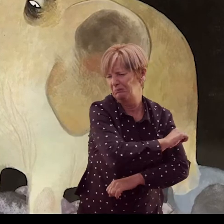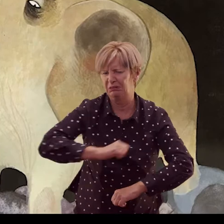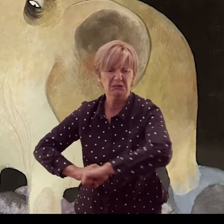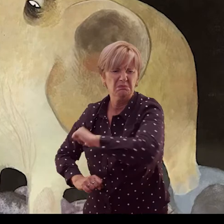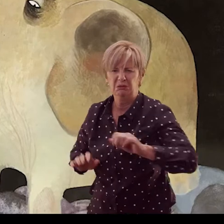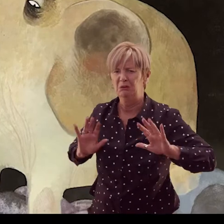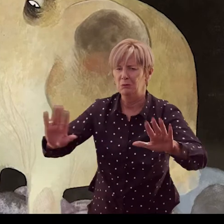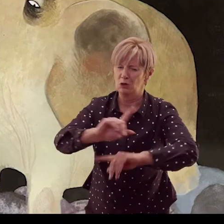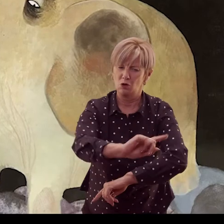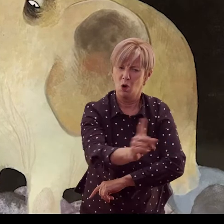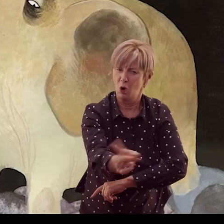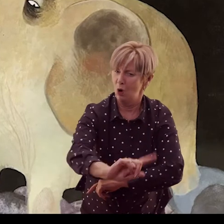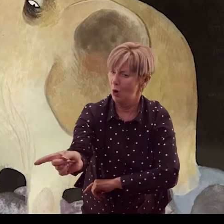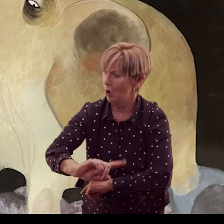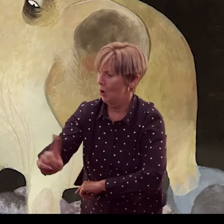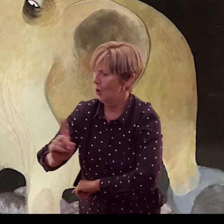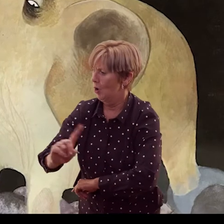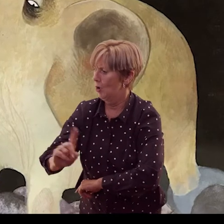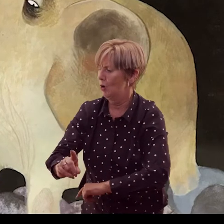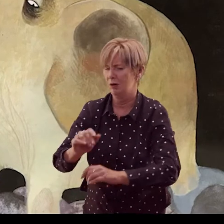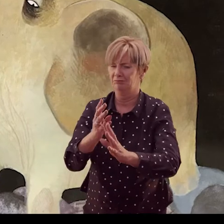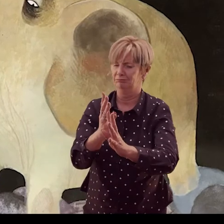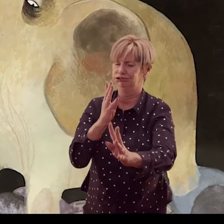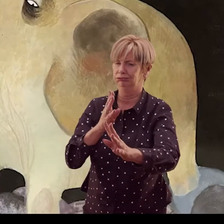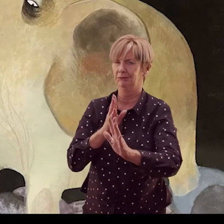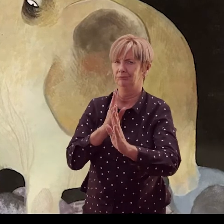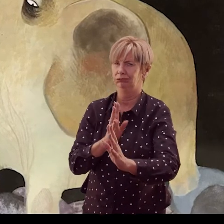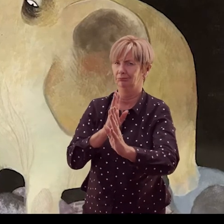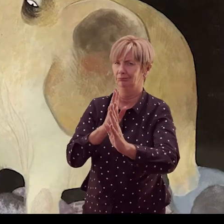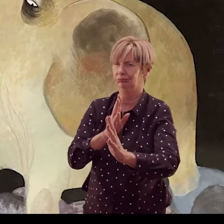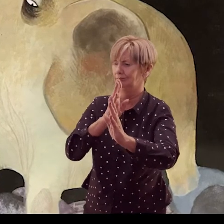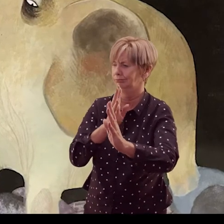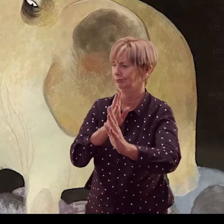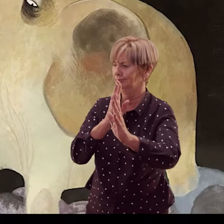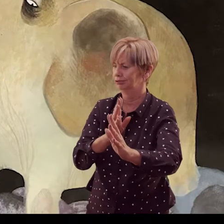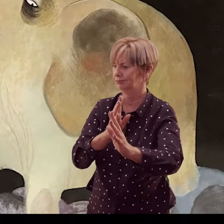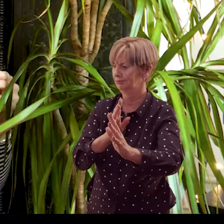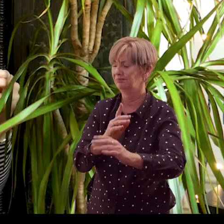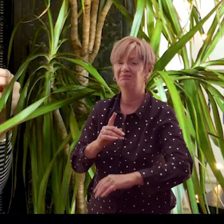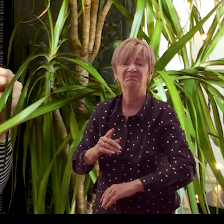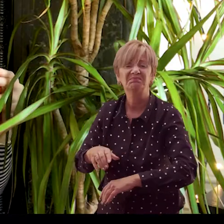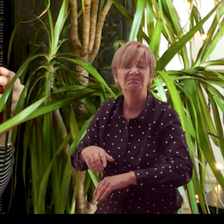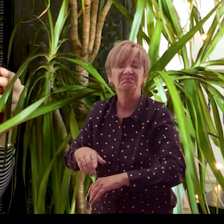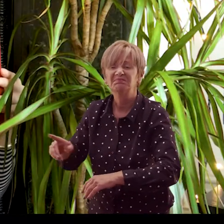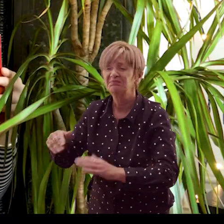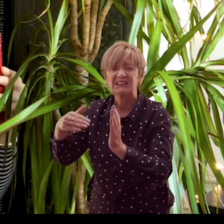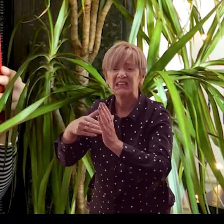no shoving and pushing and keep in an orderly line. Meanwhile, Greedy Zebra was still